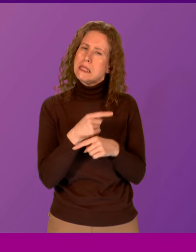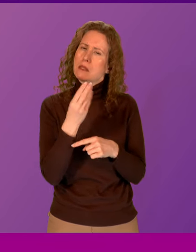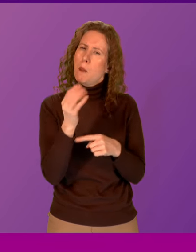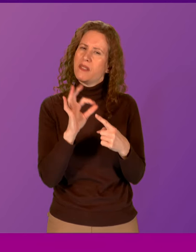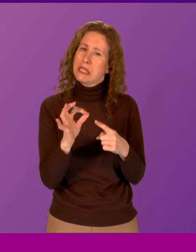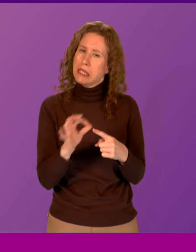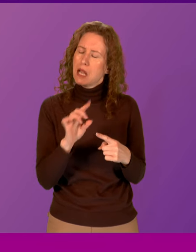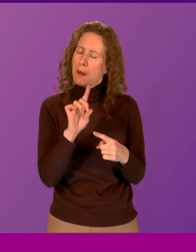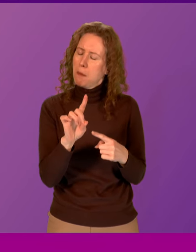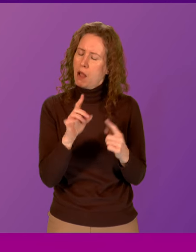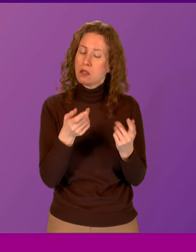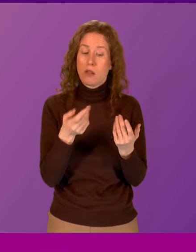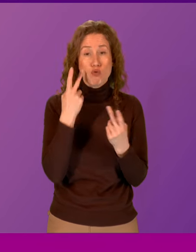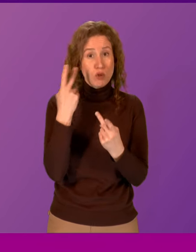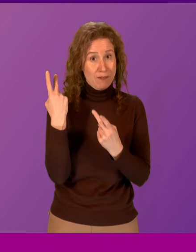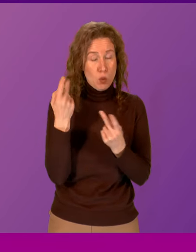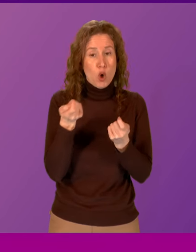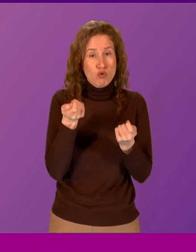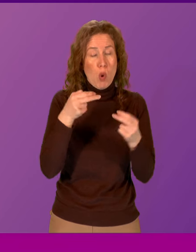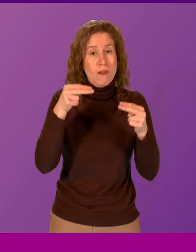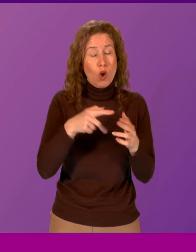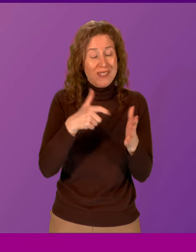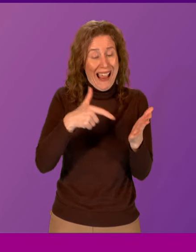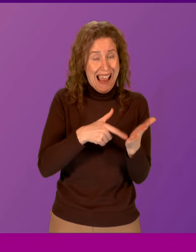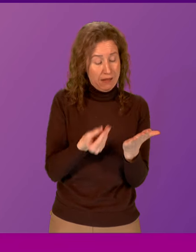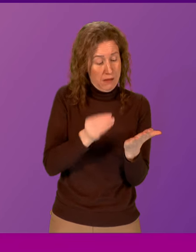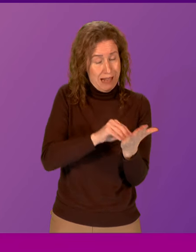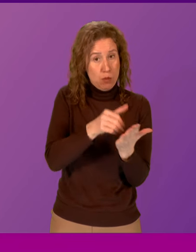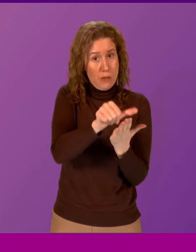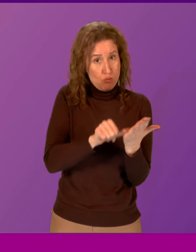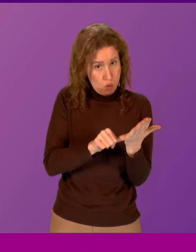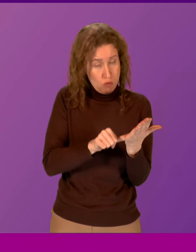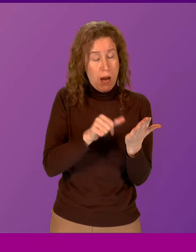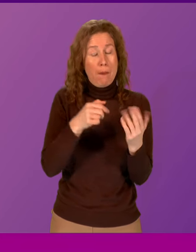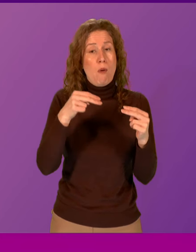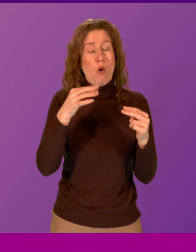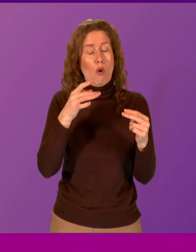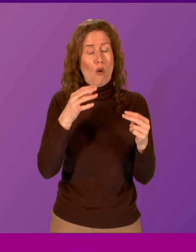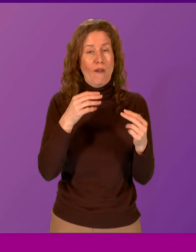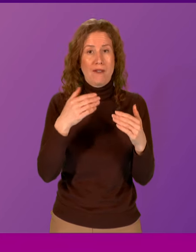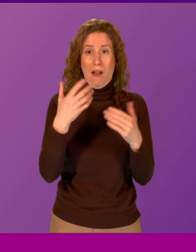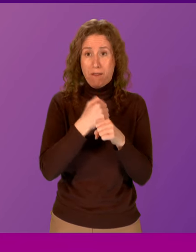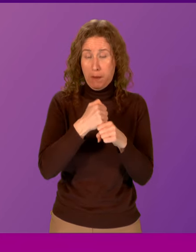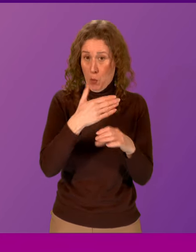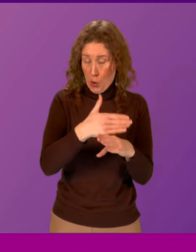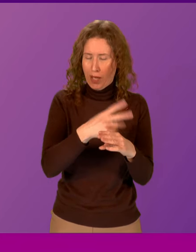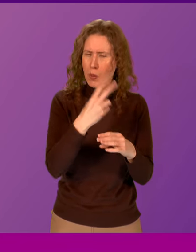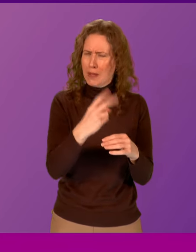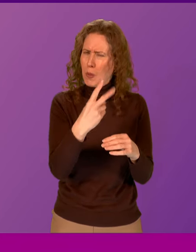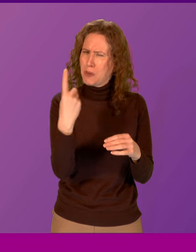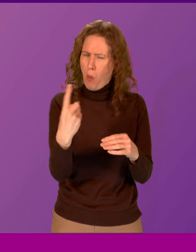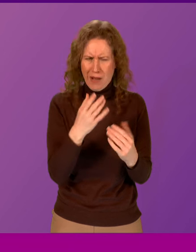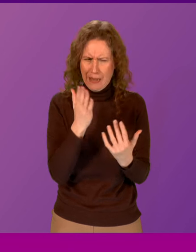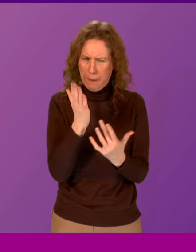review of the Control of Dogs Act was in the programme for government in 2021 during COVID. So I'm not sure that excuse